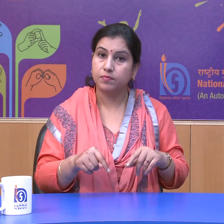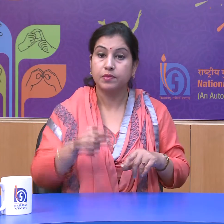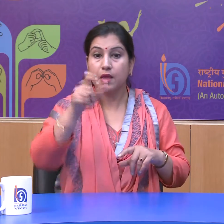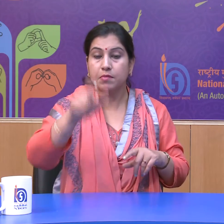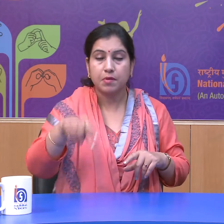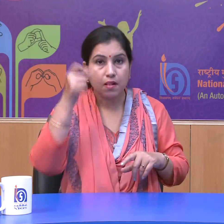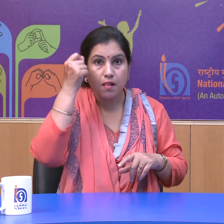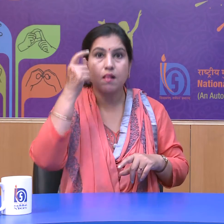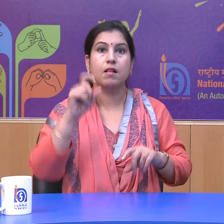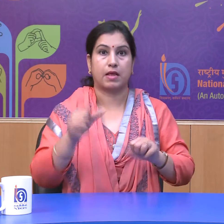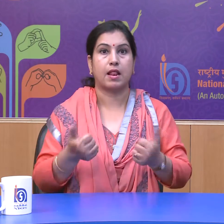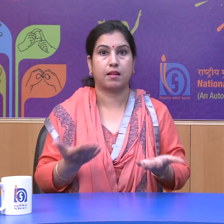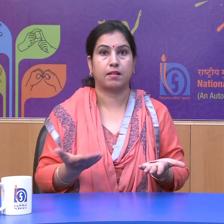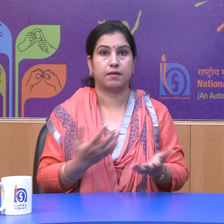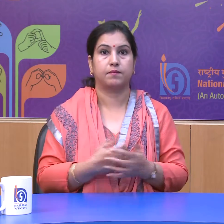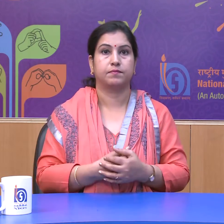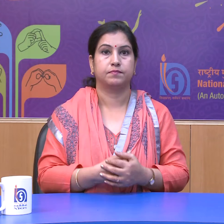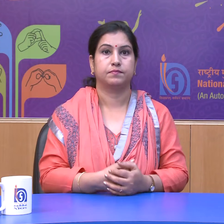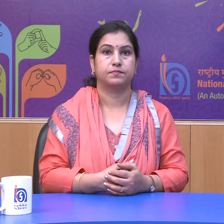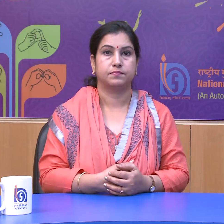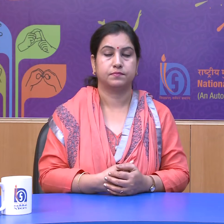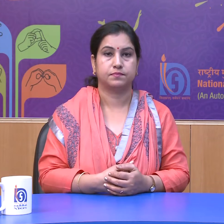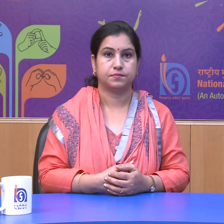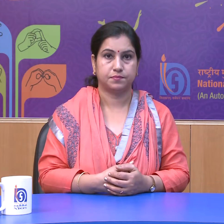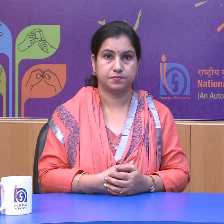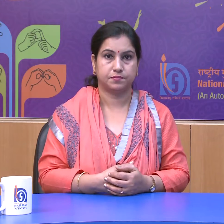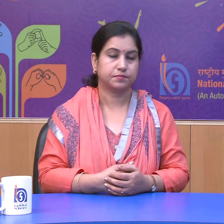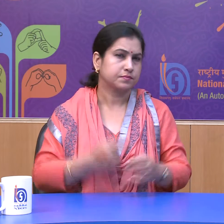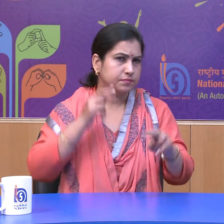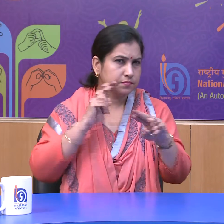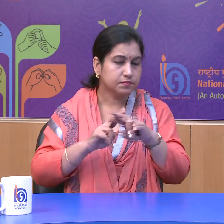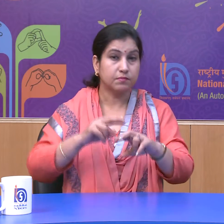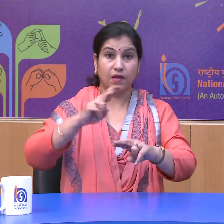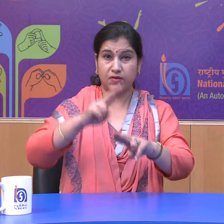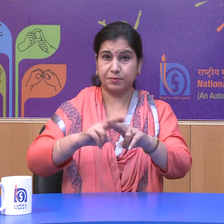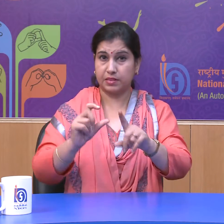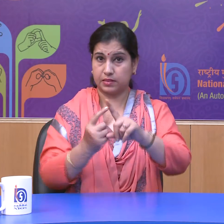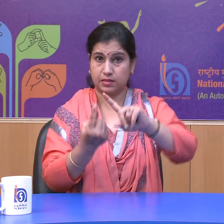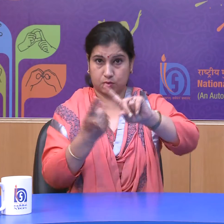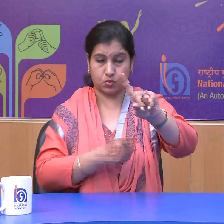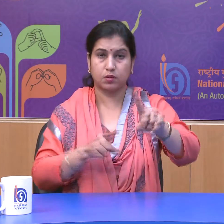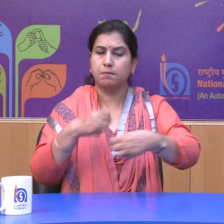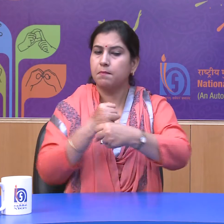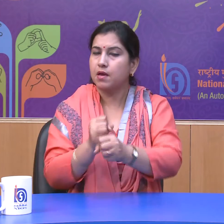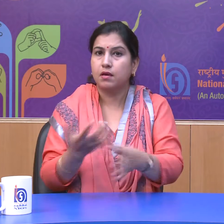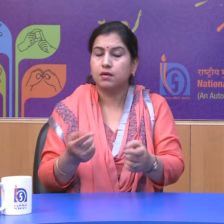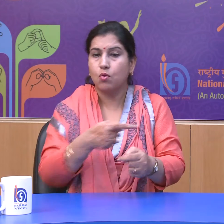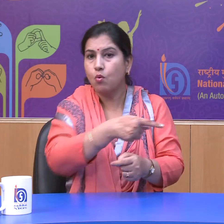can understand them. If the fundamental duties will be made justiciable,